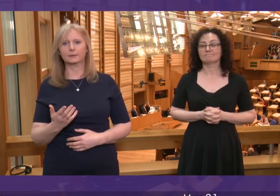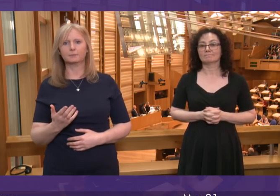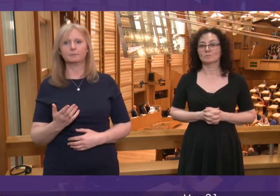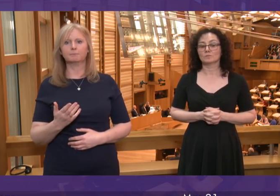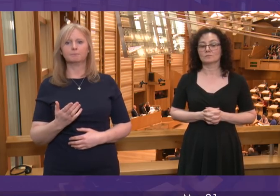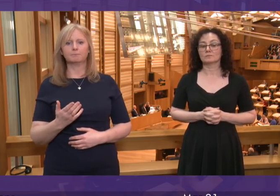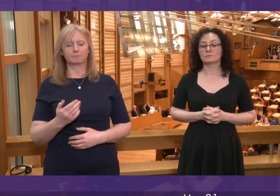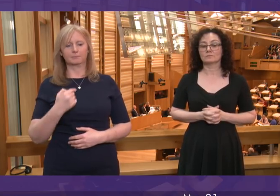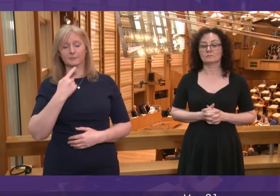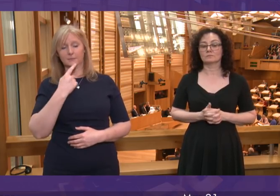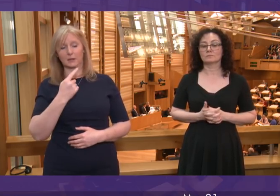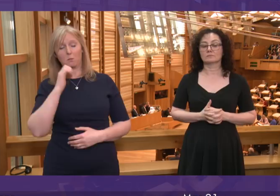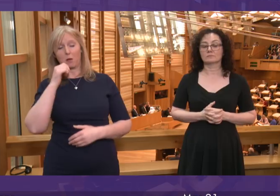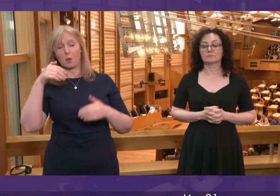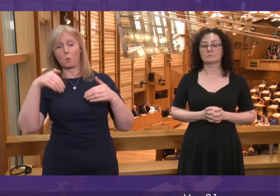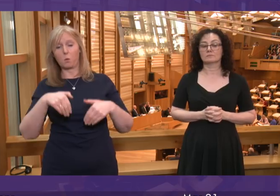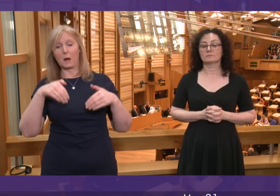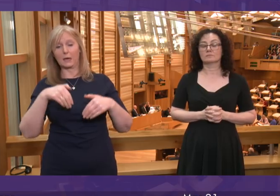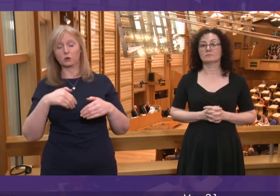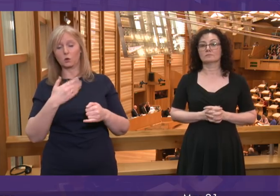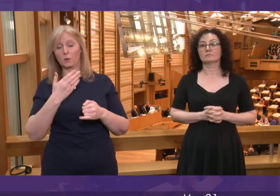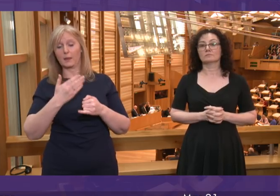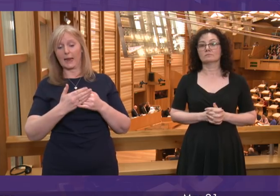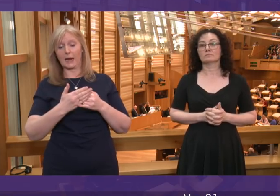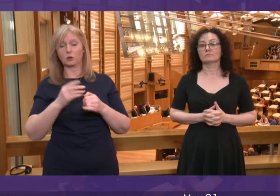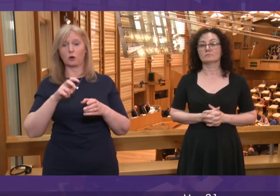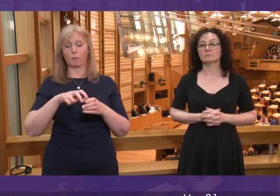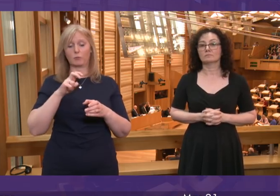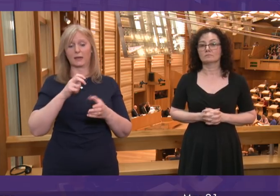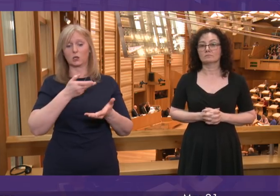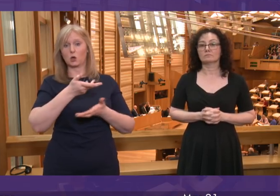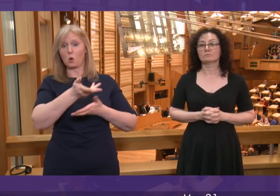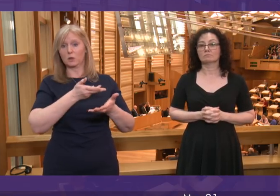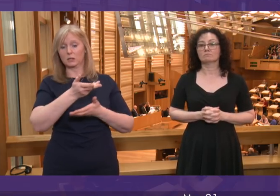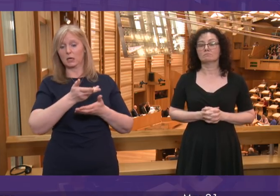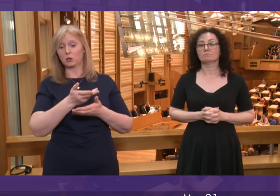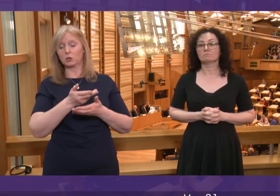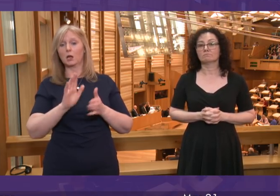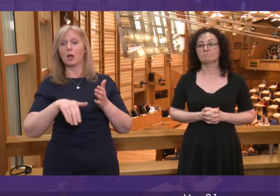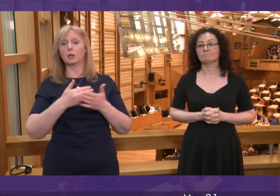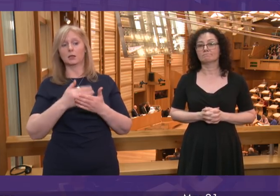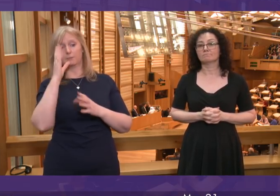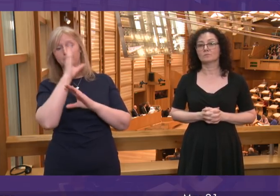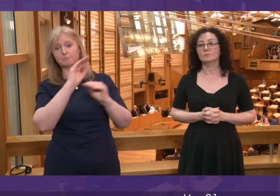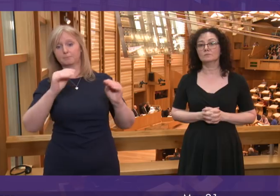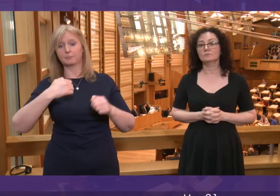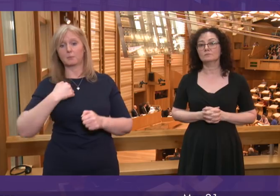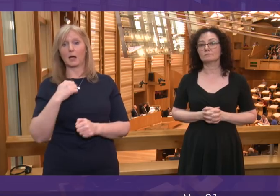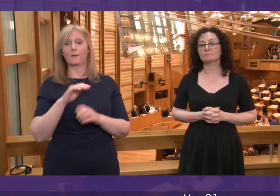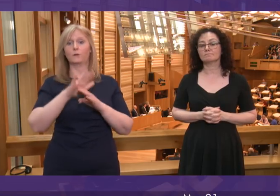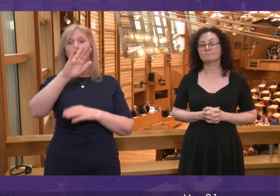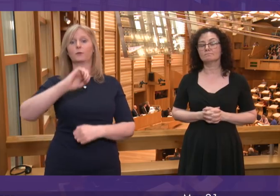I said I'd wait until the end of this phase of the Brexit negotiations before setting out my views on the way forward for Scotland. Having